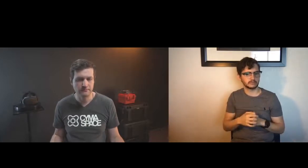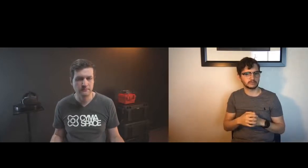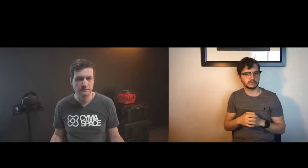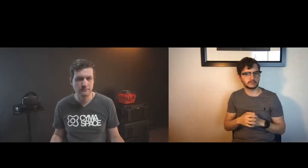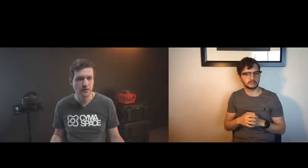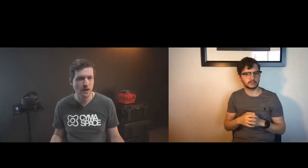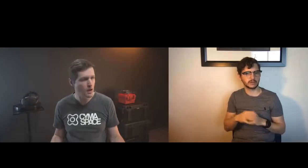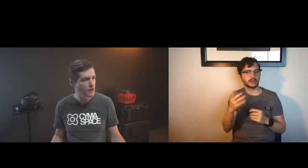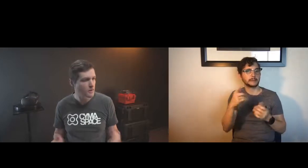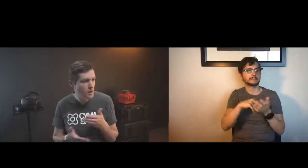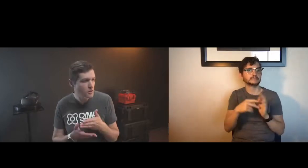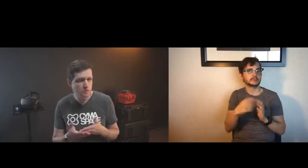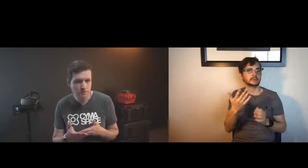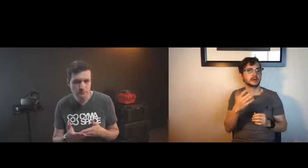processing